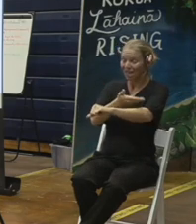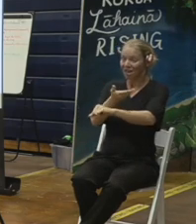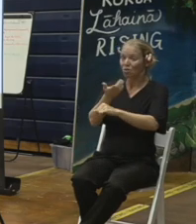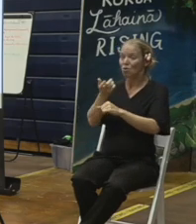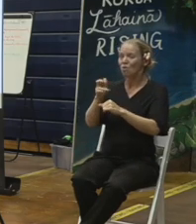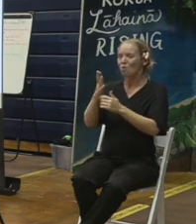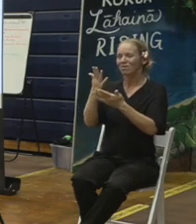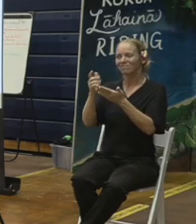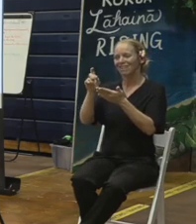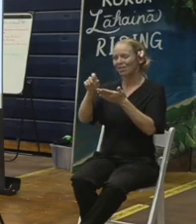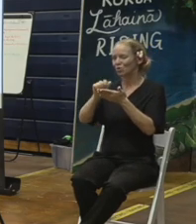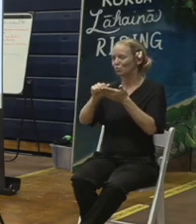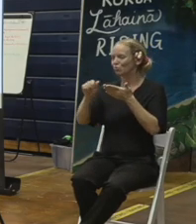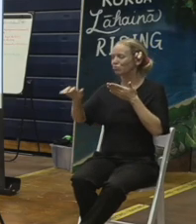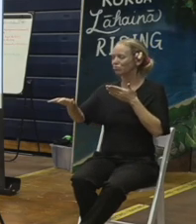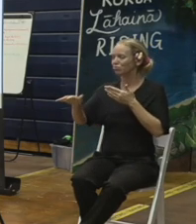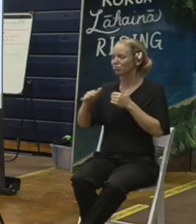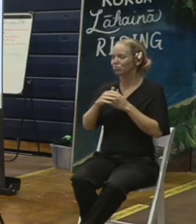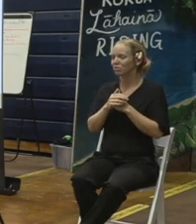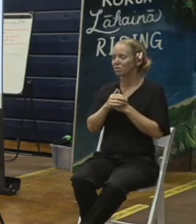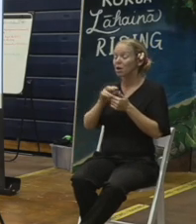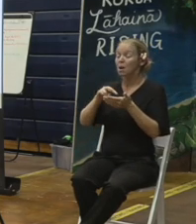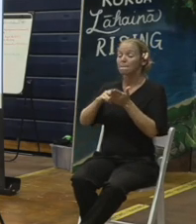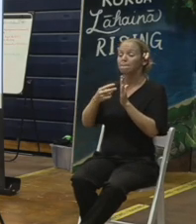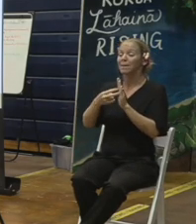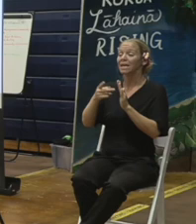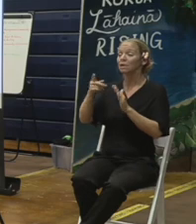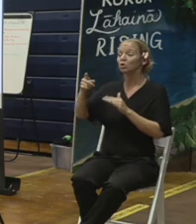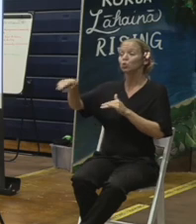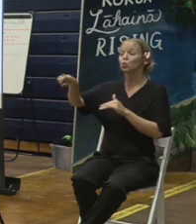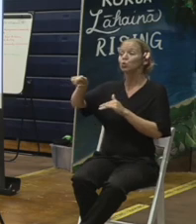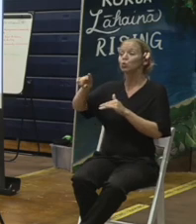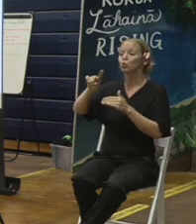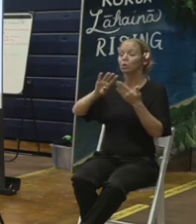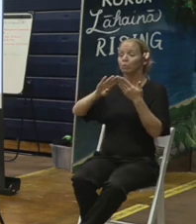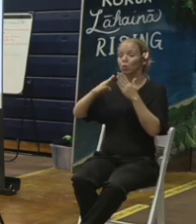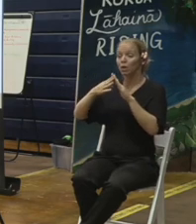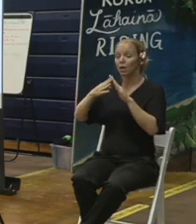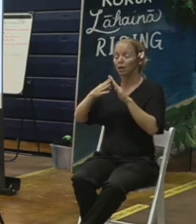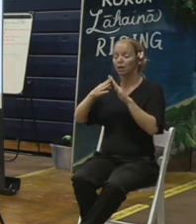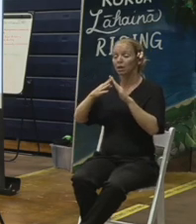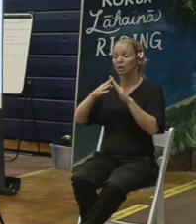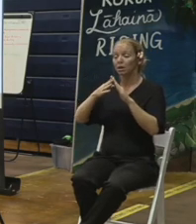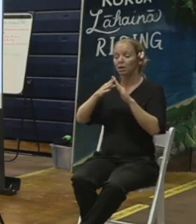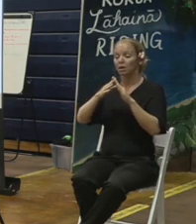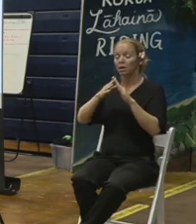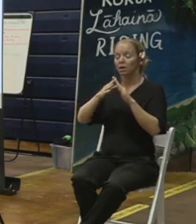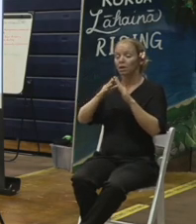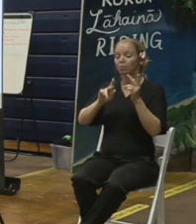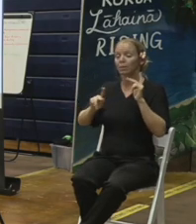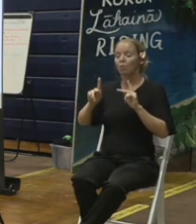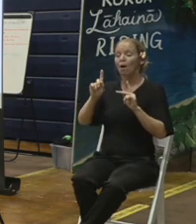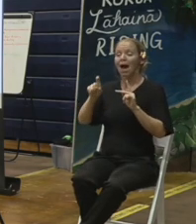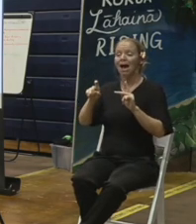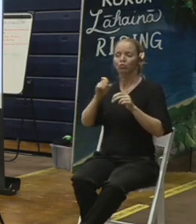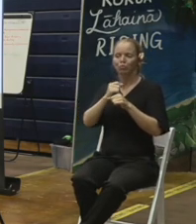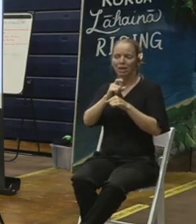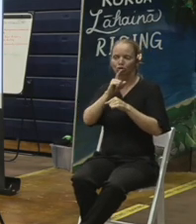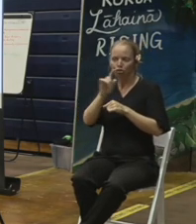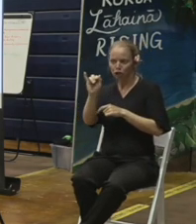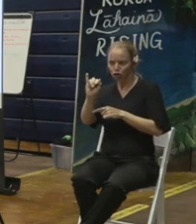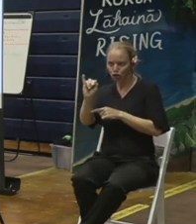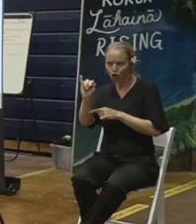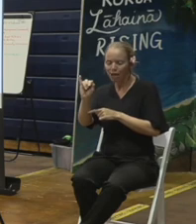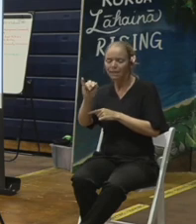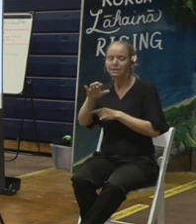steps that need to take place for insurance, for, again, those vehicles, those things that, again, need to go